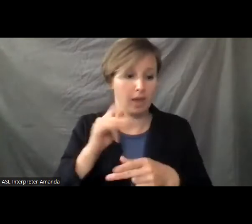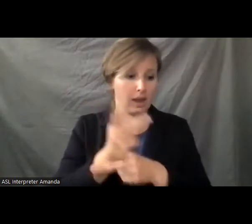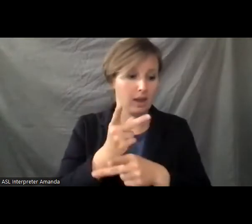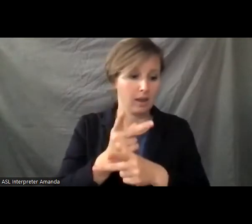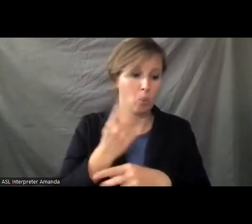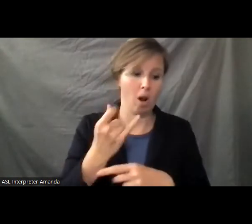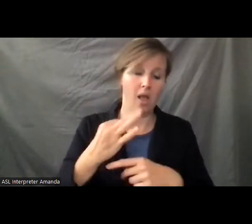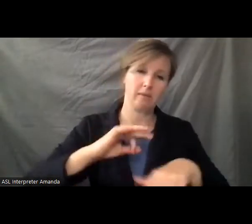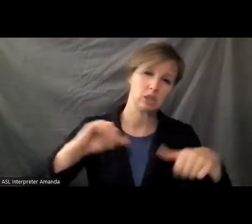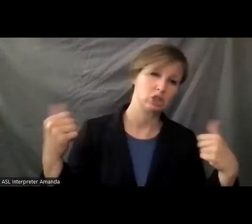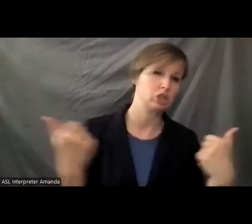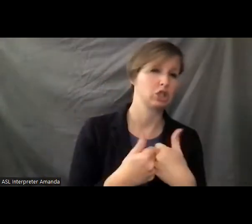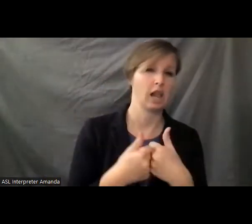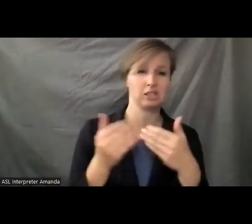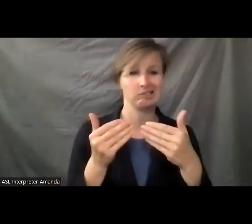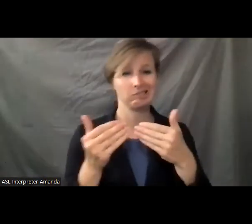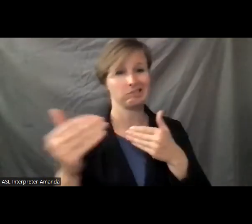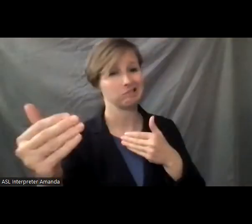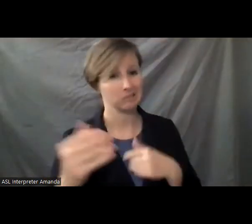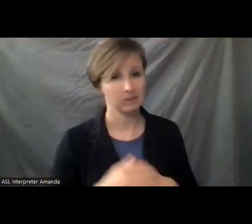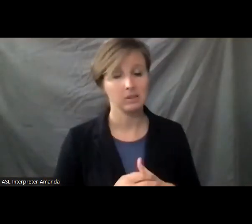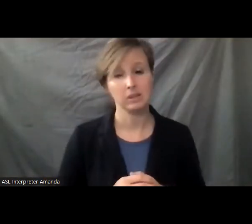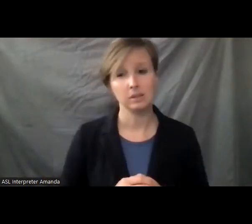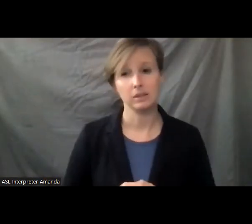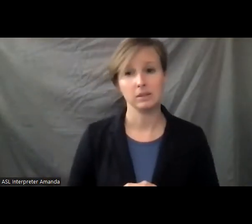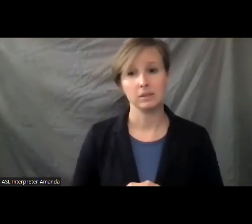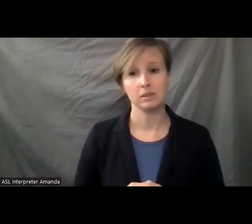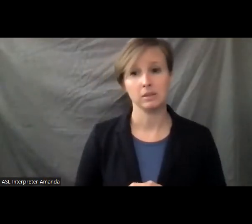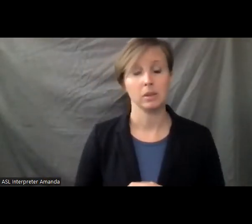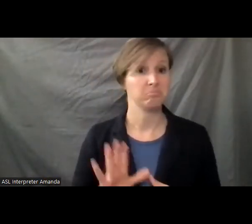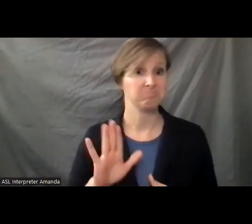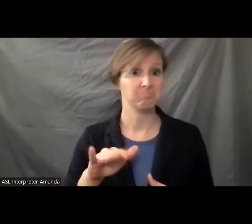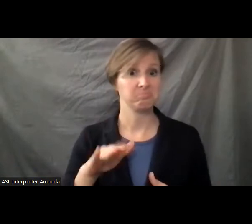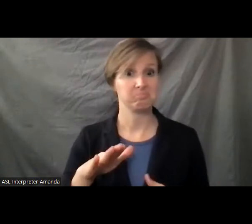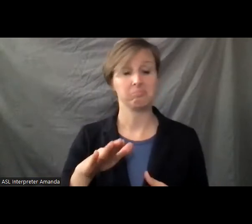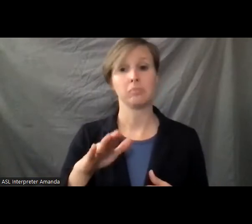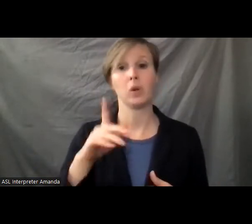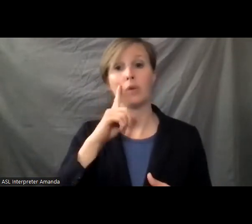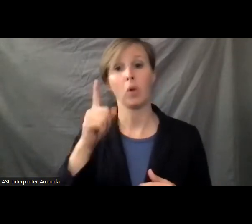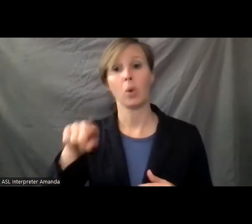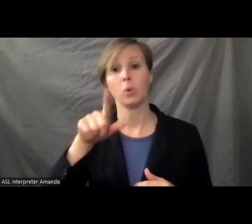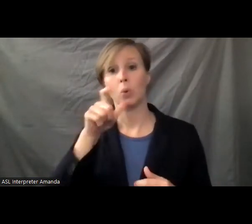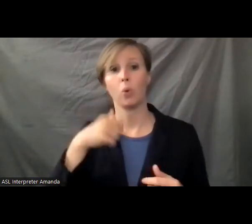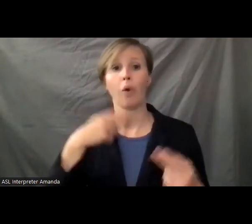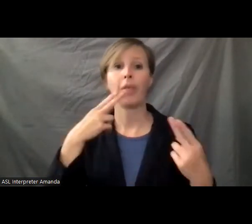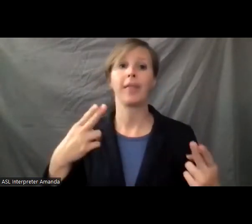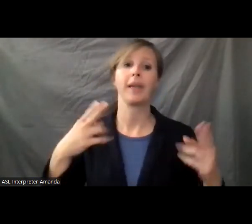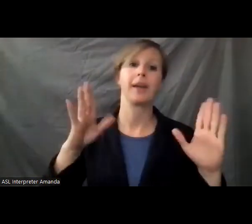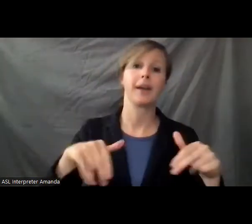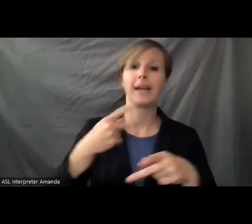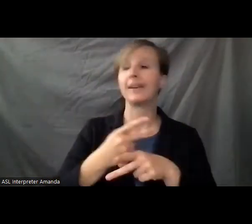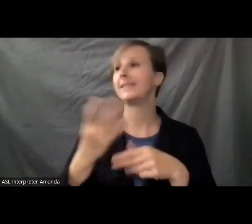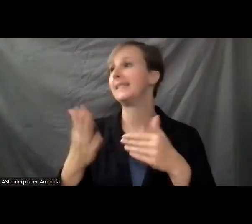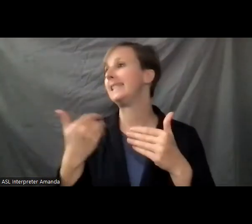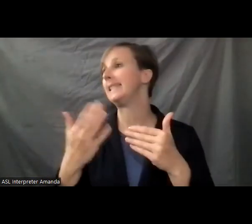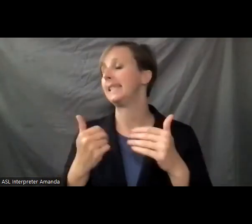challenges that lie ahead. I don't, by the way, for those who have the naive thought that caregiving is easy,